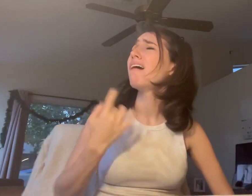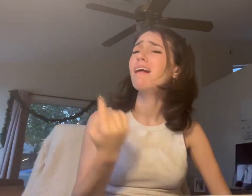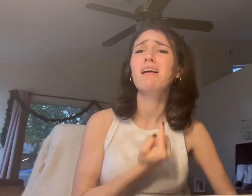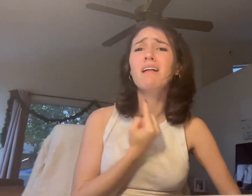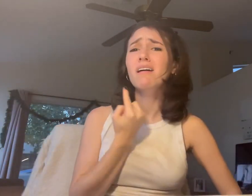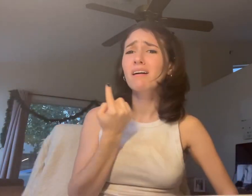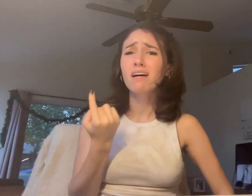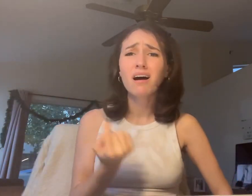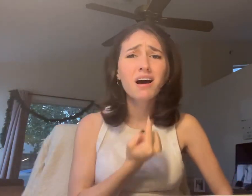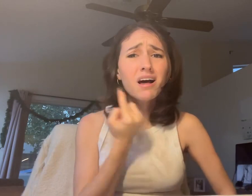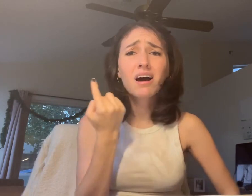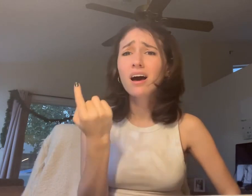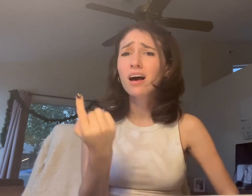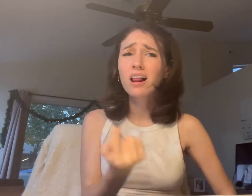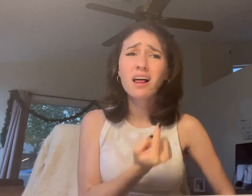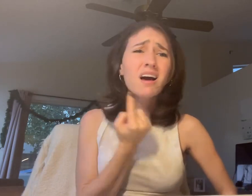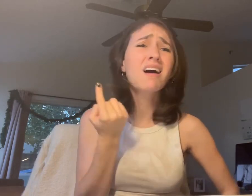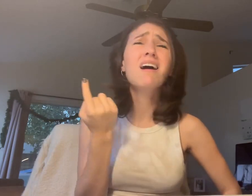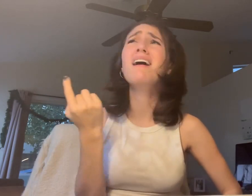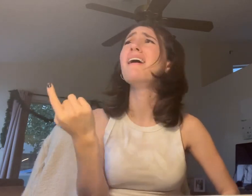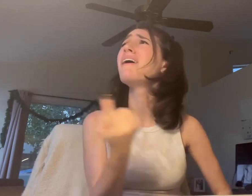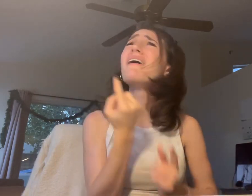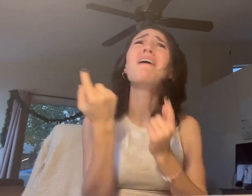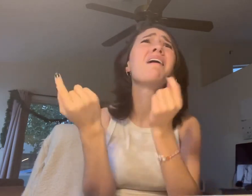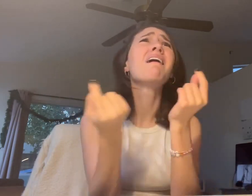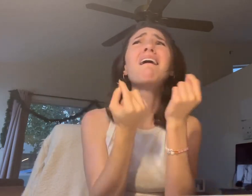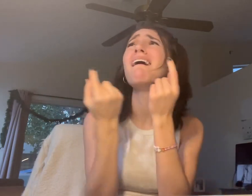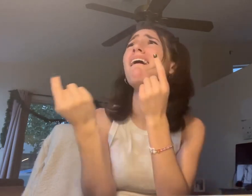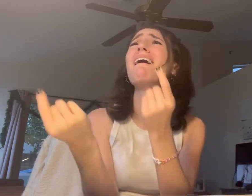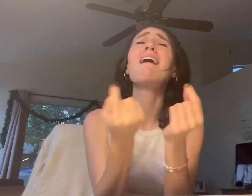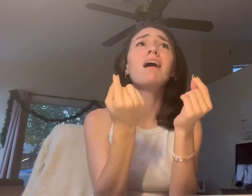And she's leaving her despair.